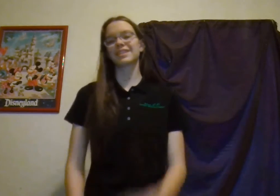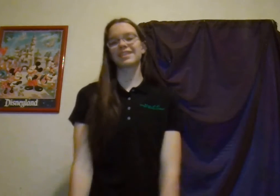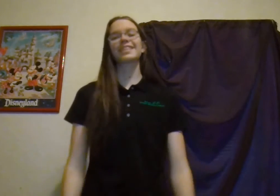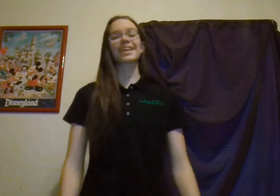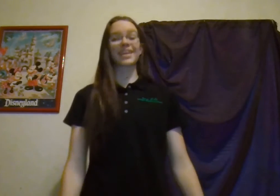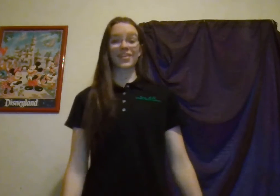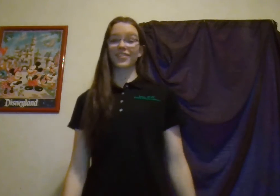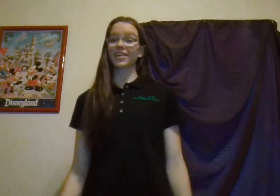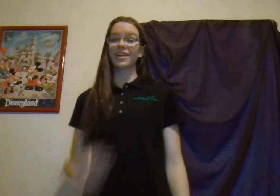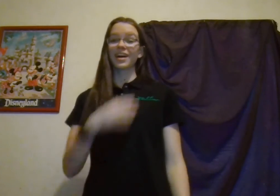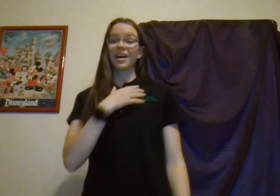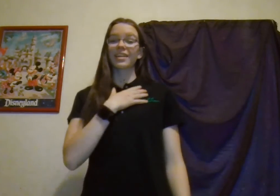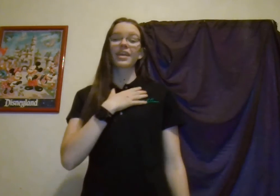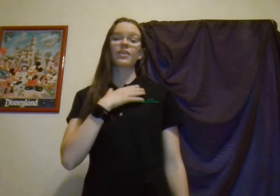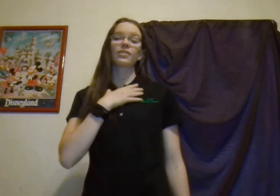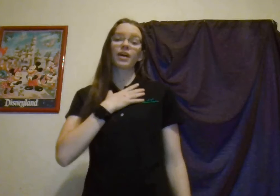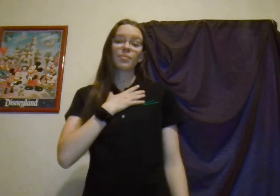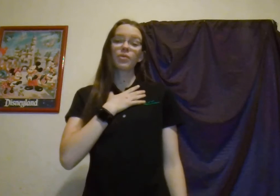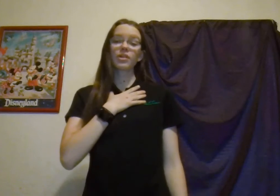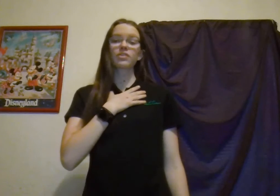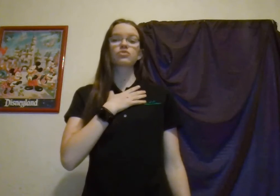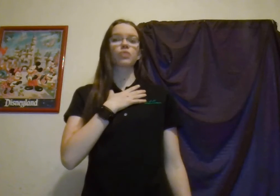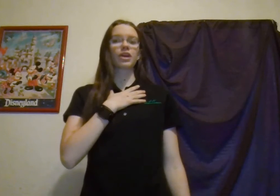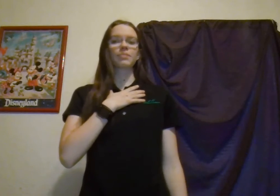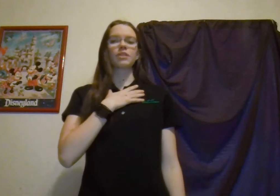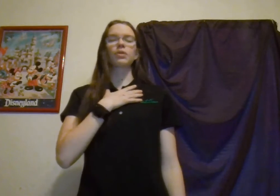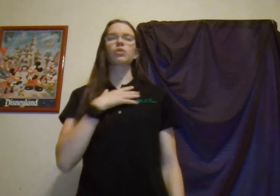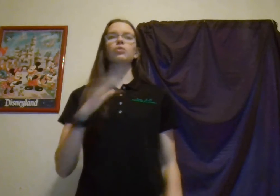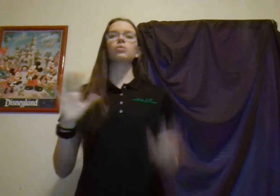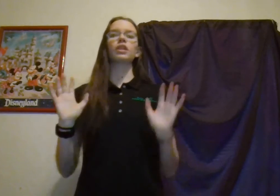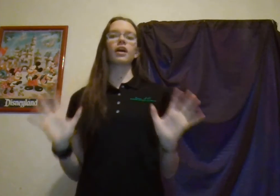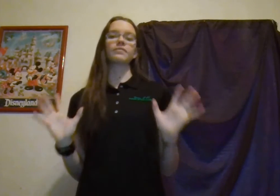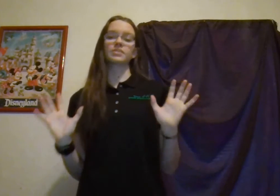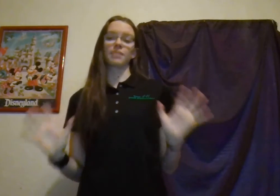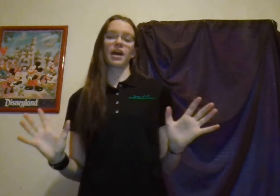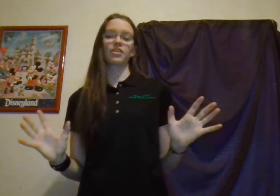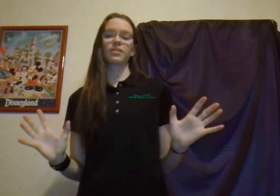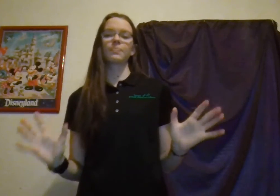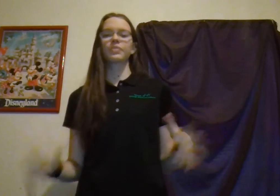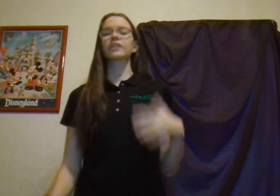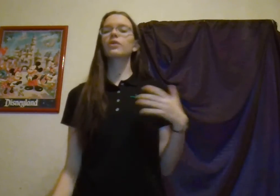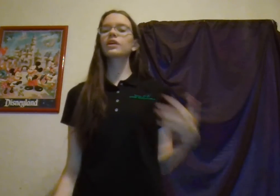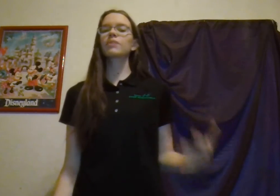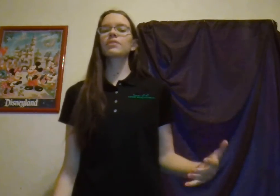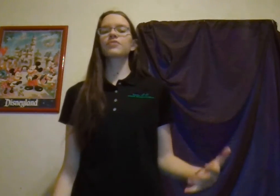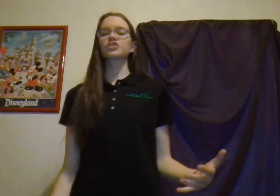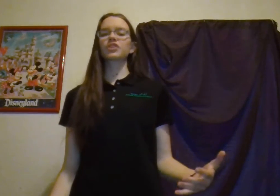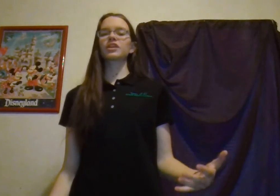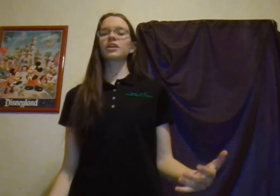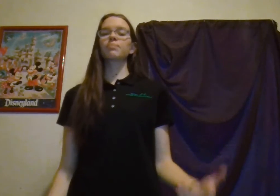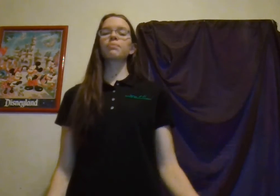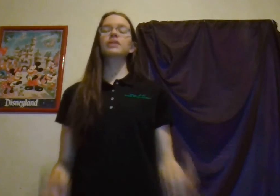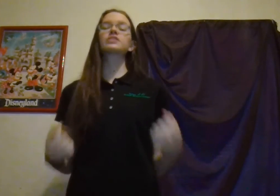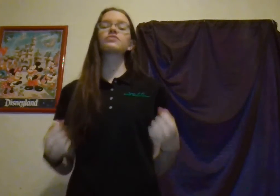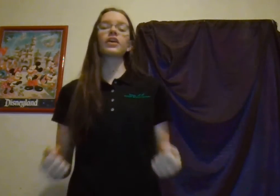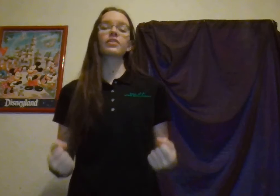Thank you. Now I'm one of those rare people who loves math. I know it can be frustrating, but it's very